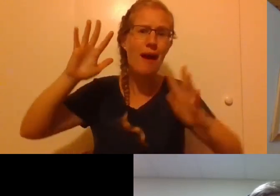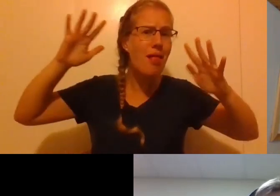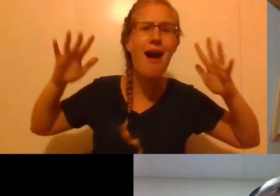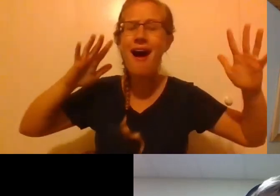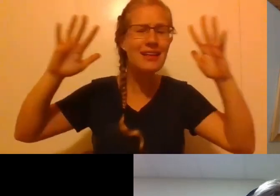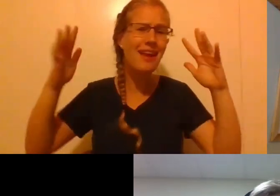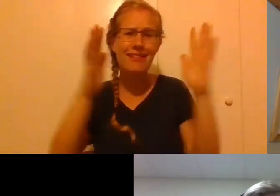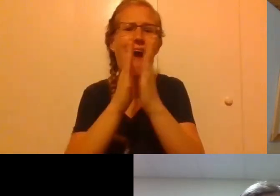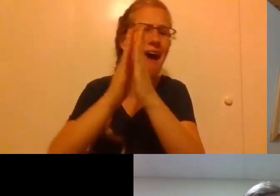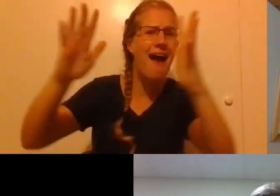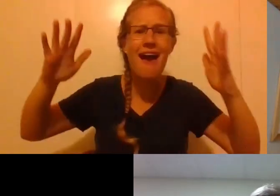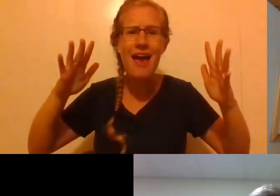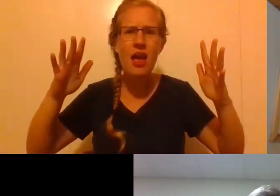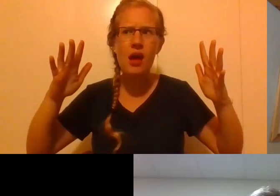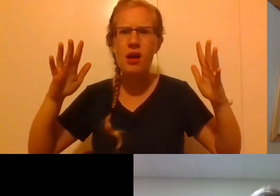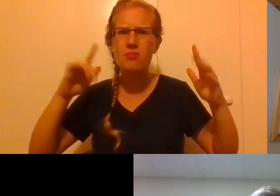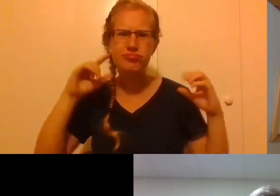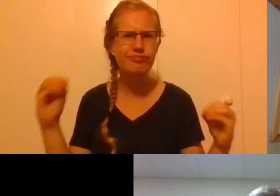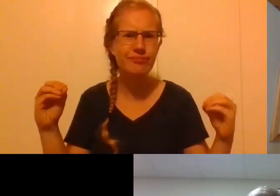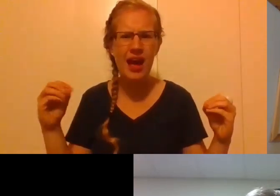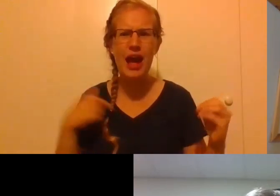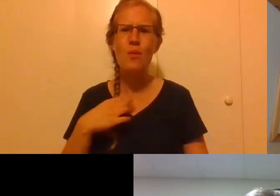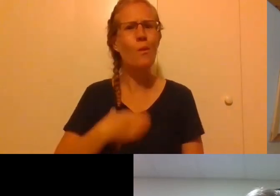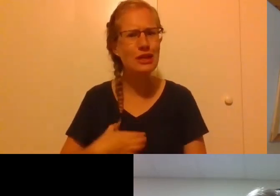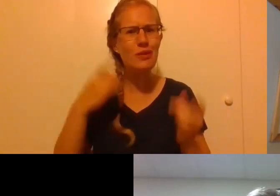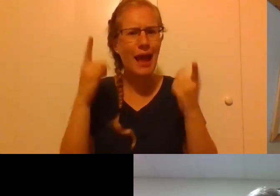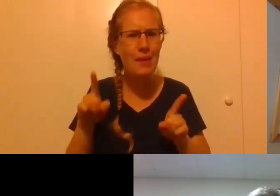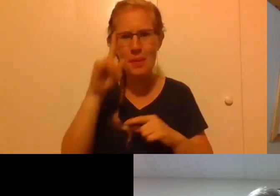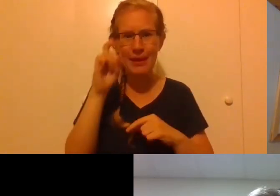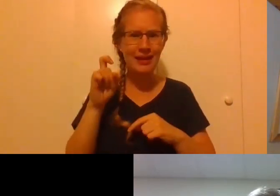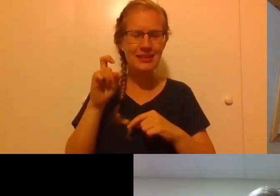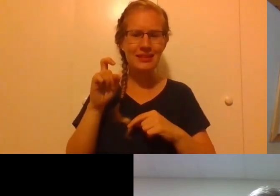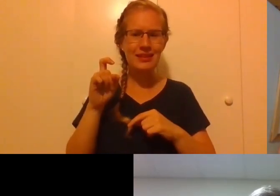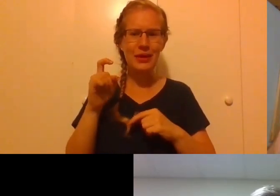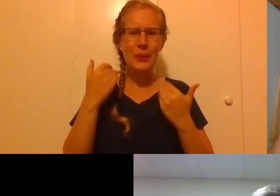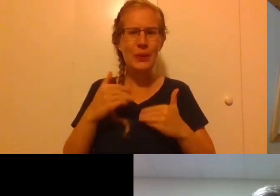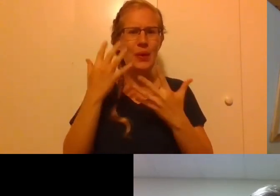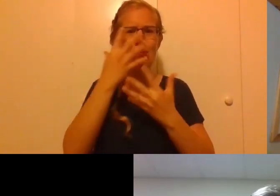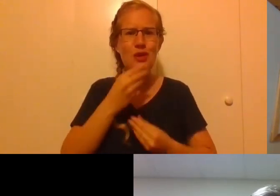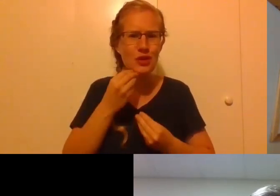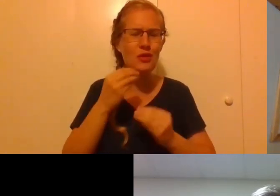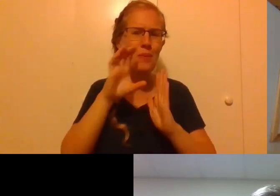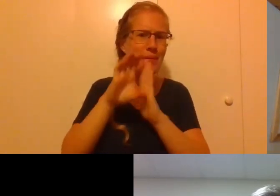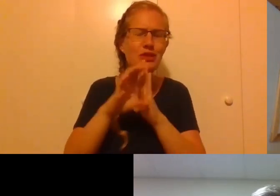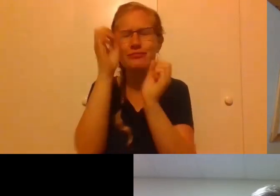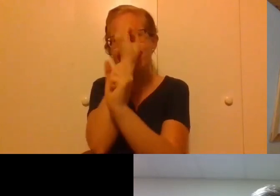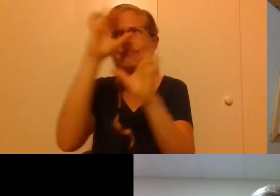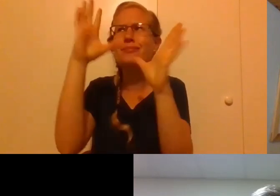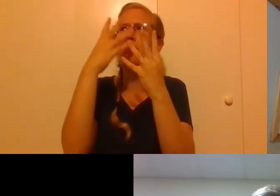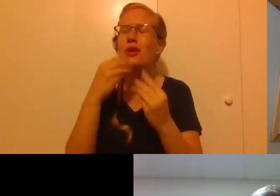it didn't happen. And I wished it would have happened because these are these are beautiful pictures, beautiful images and